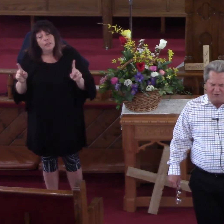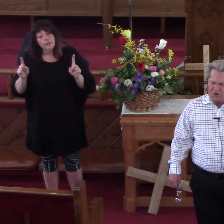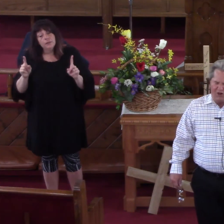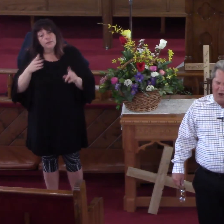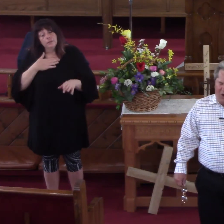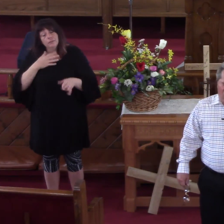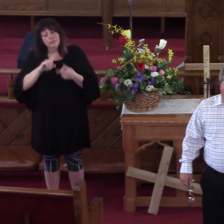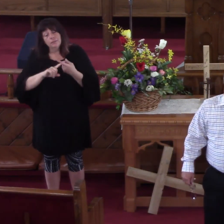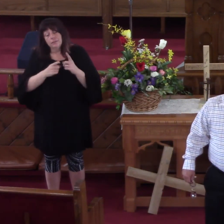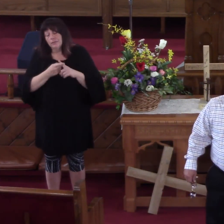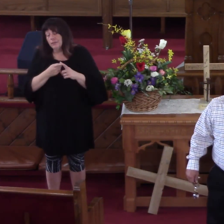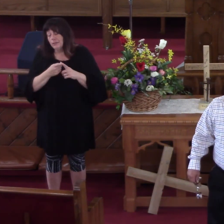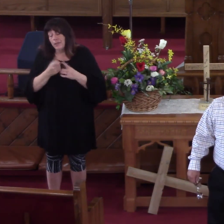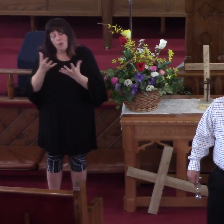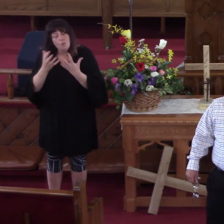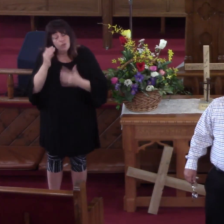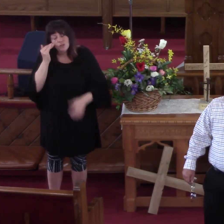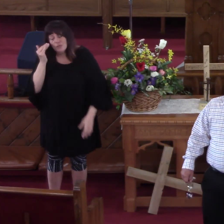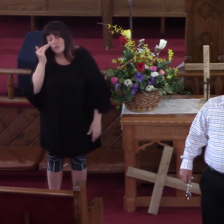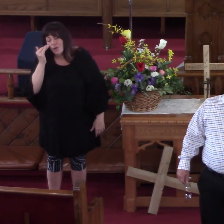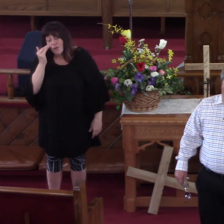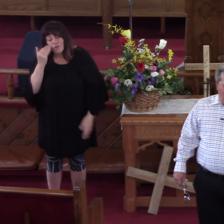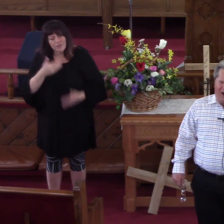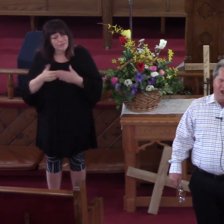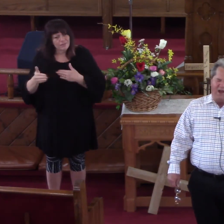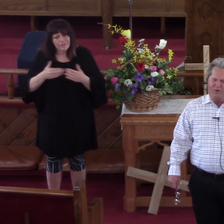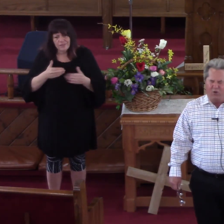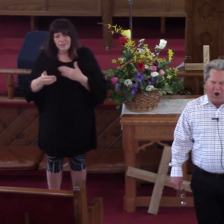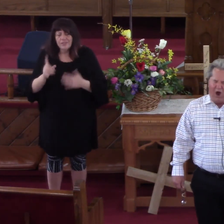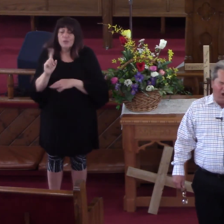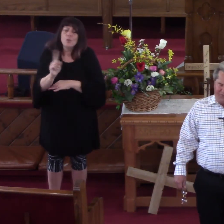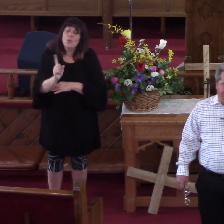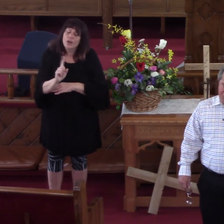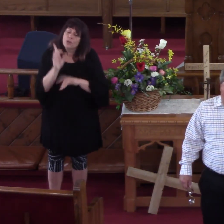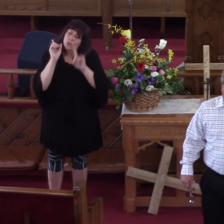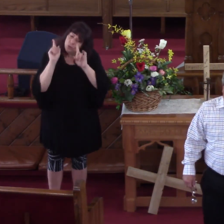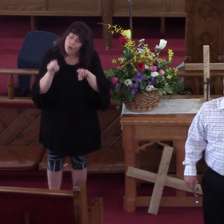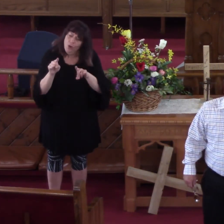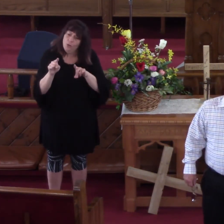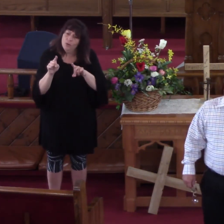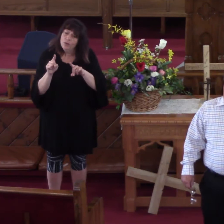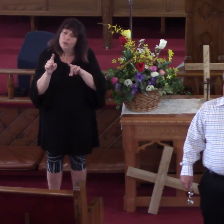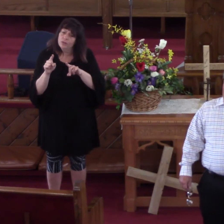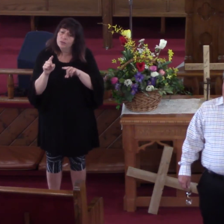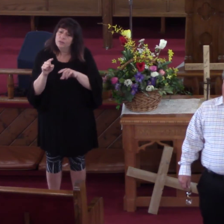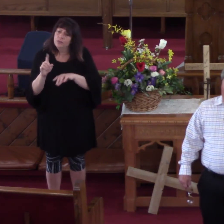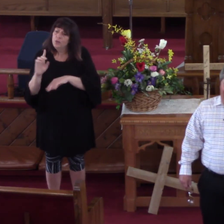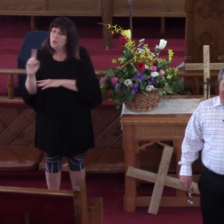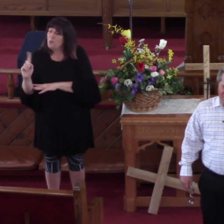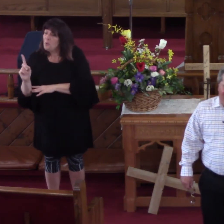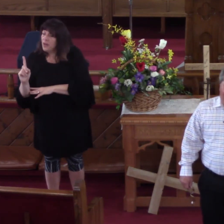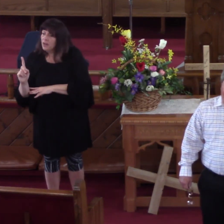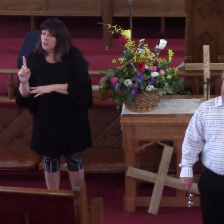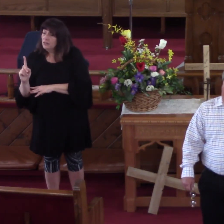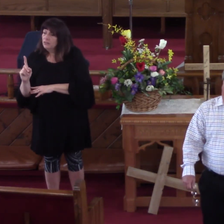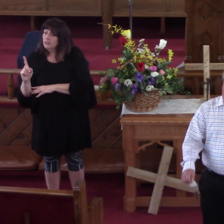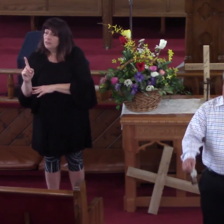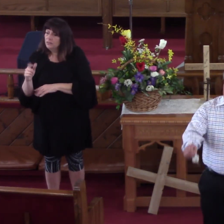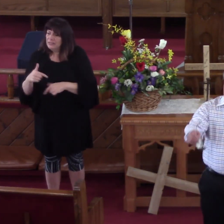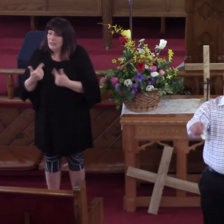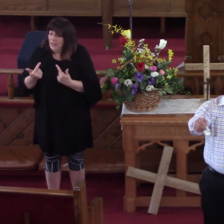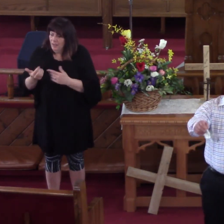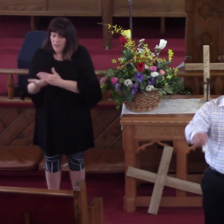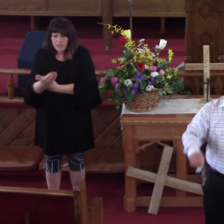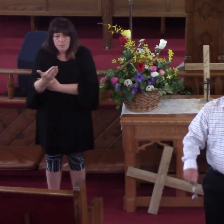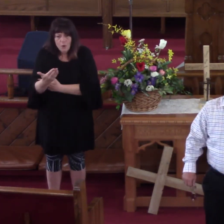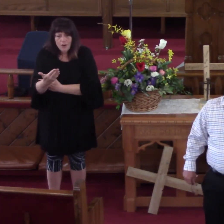I Want You To Know That Wherever You Go Wherever You Are This Morning That The Mighty Hand Of God